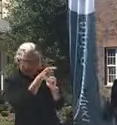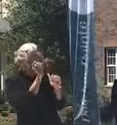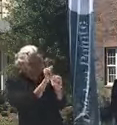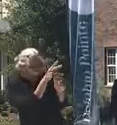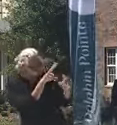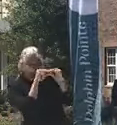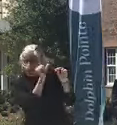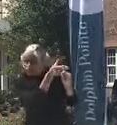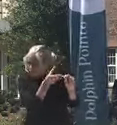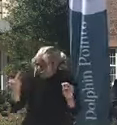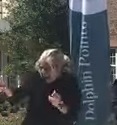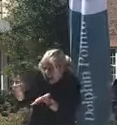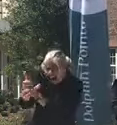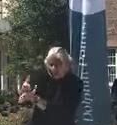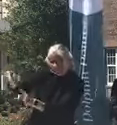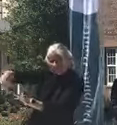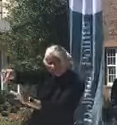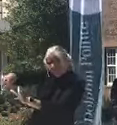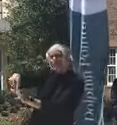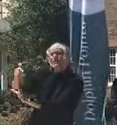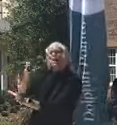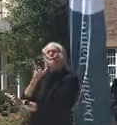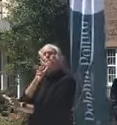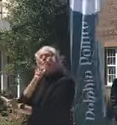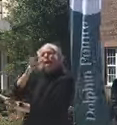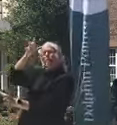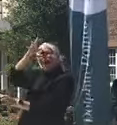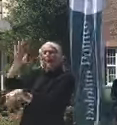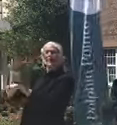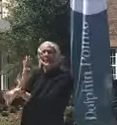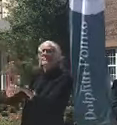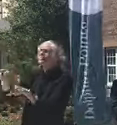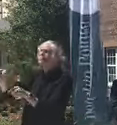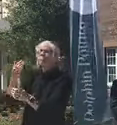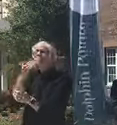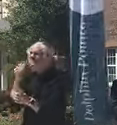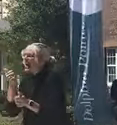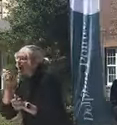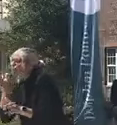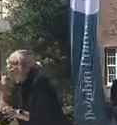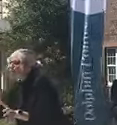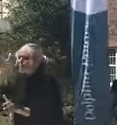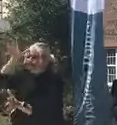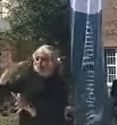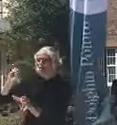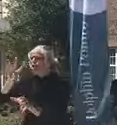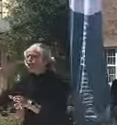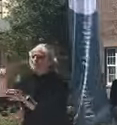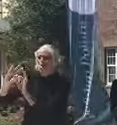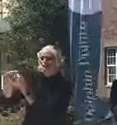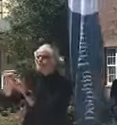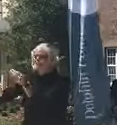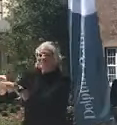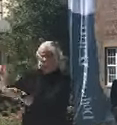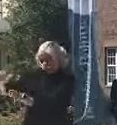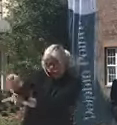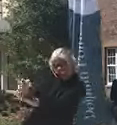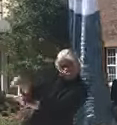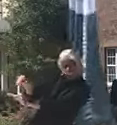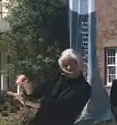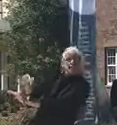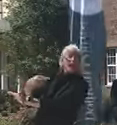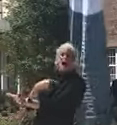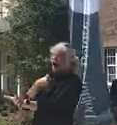key towards mom-and-pop type businesses, family-owned type businesses. You know, I don't want this stuff going